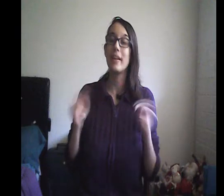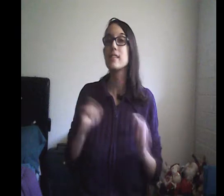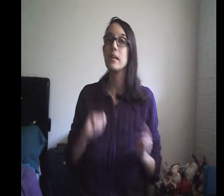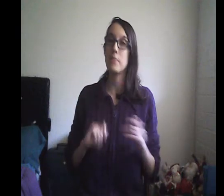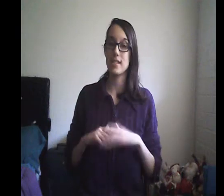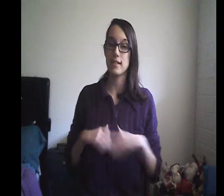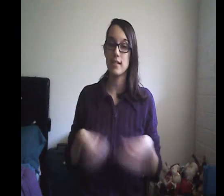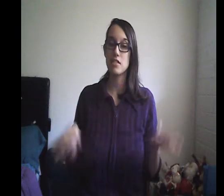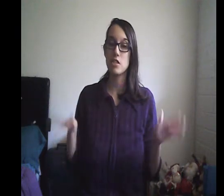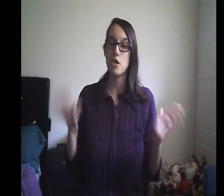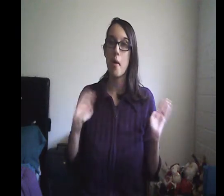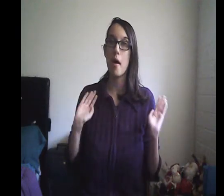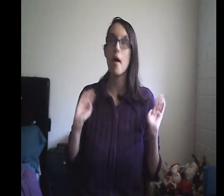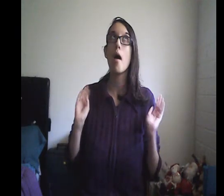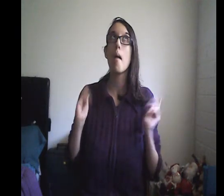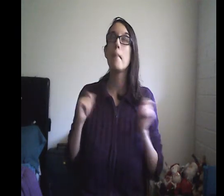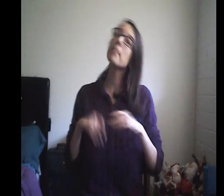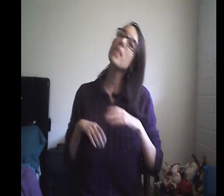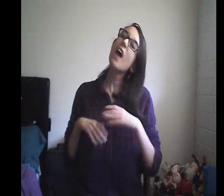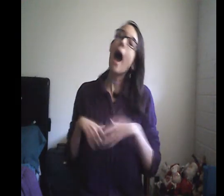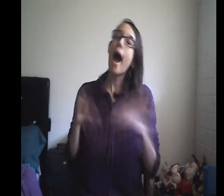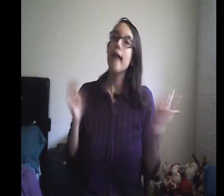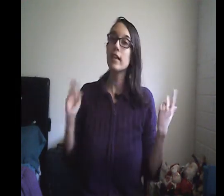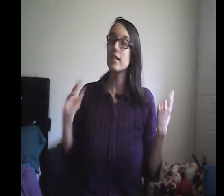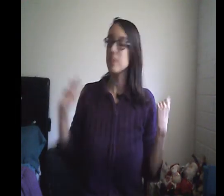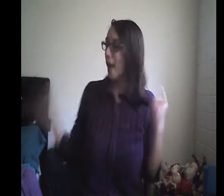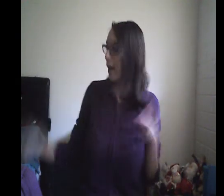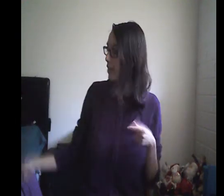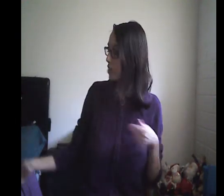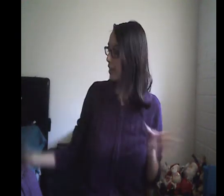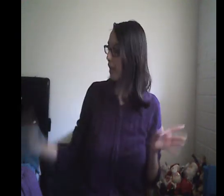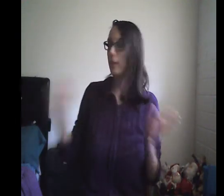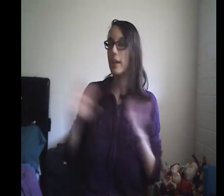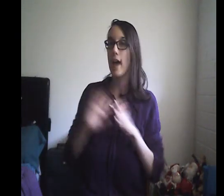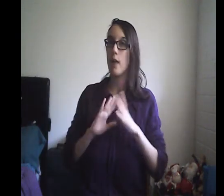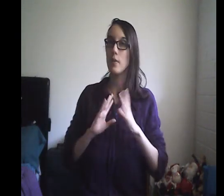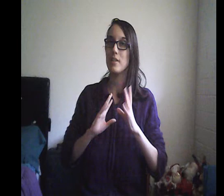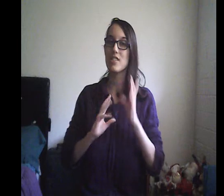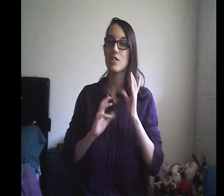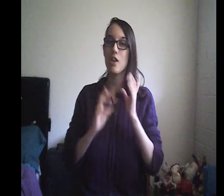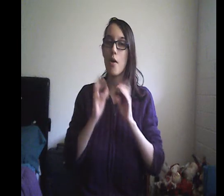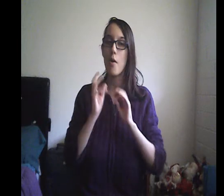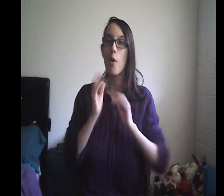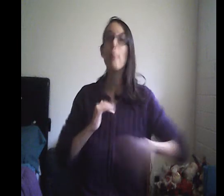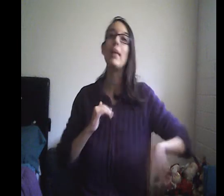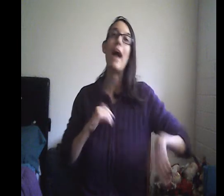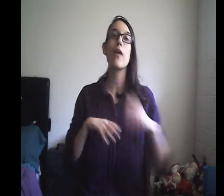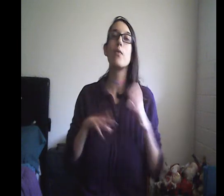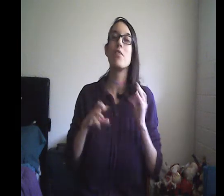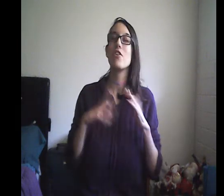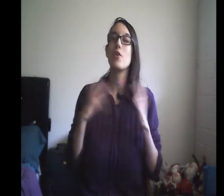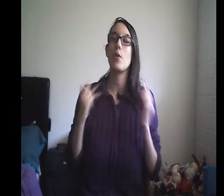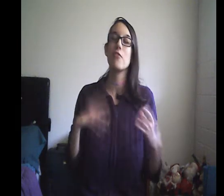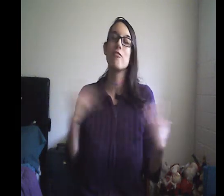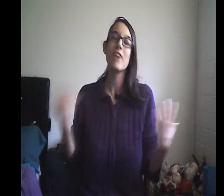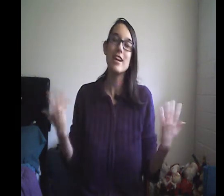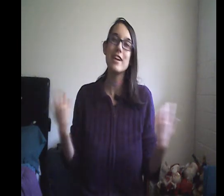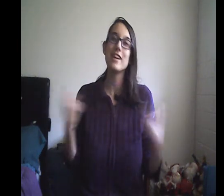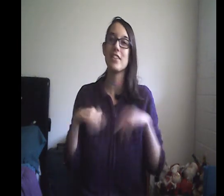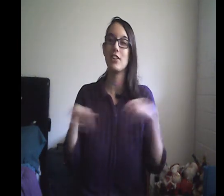and my dislikes so i like the packaging i like how it's all black with the gold writing and the little